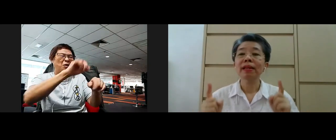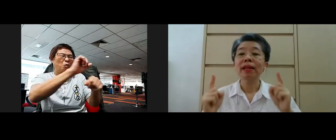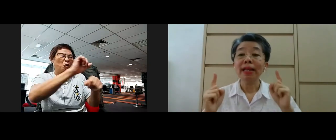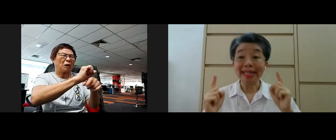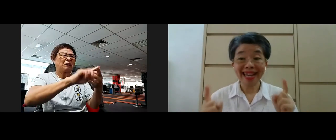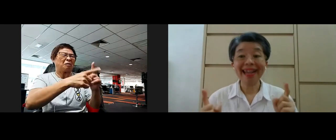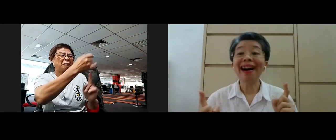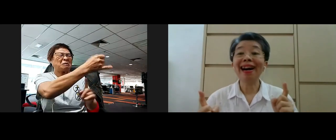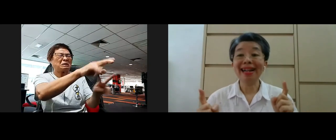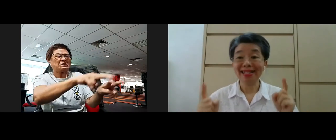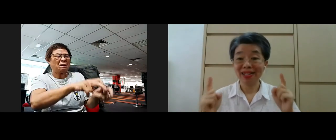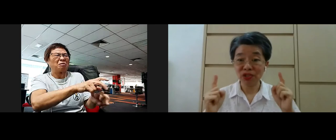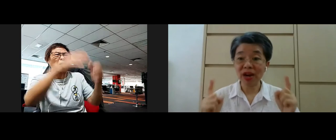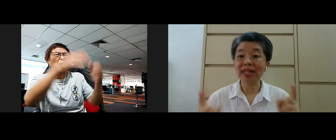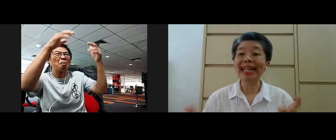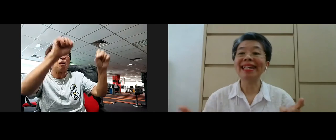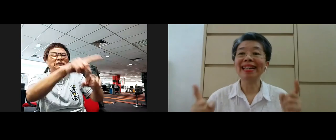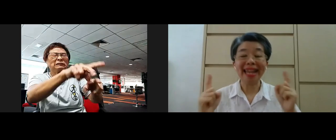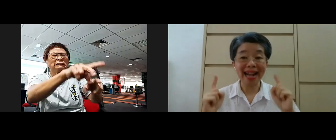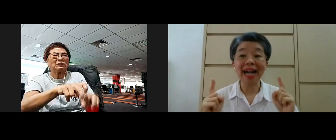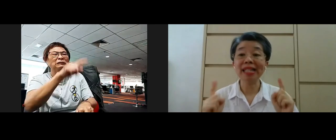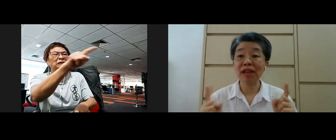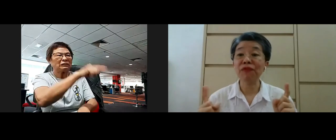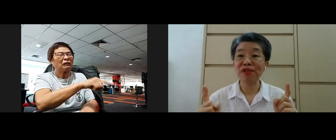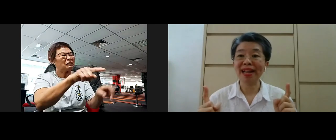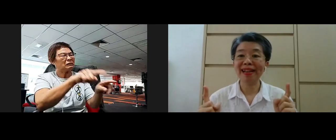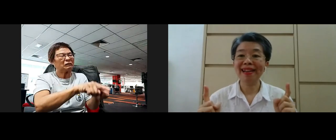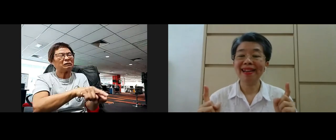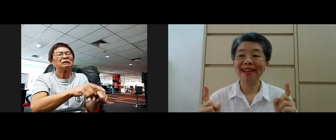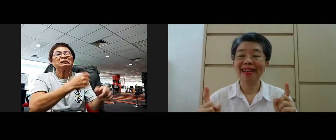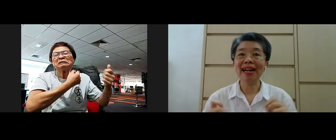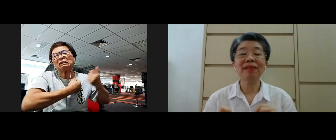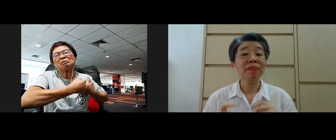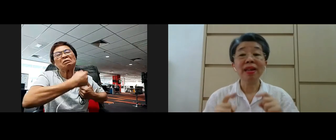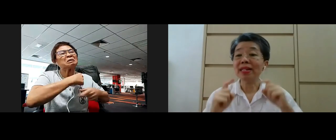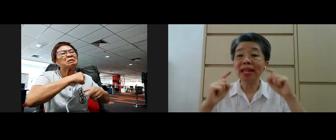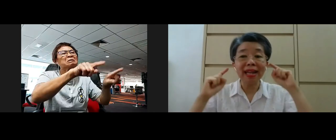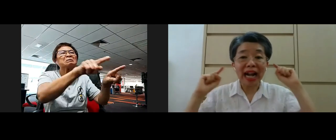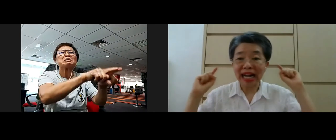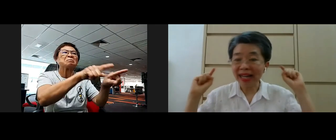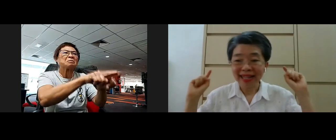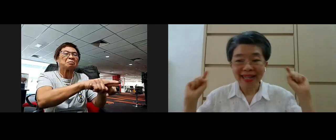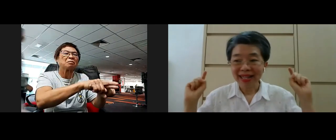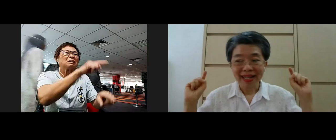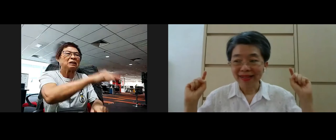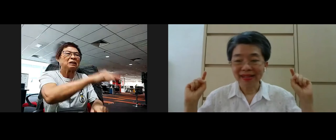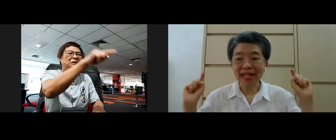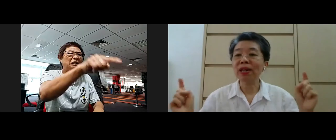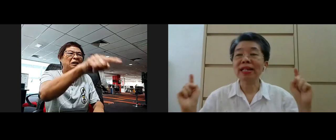they are struggling they are suffering yeah they are